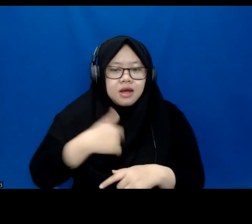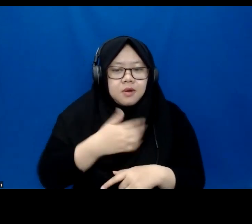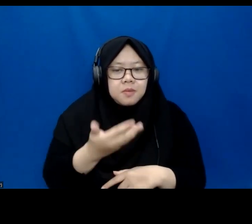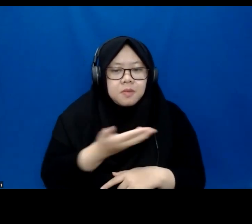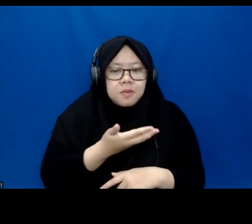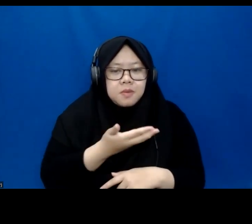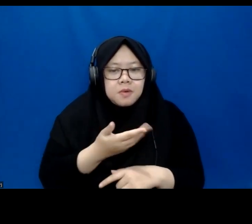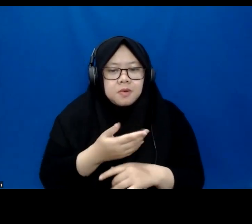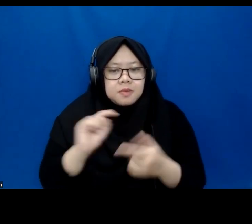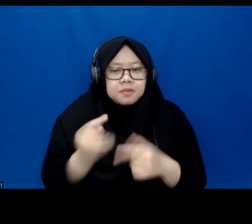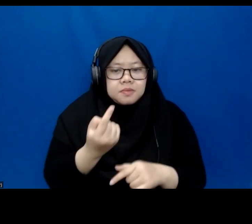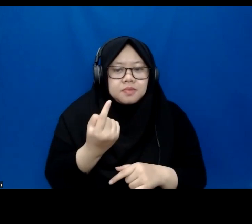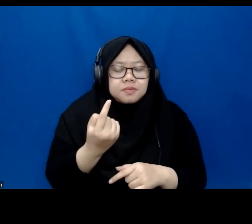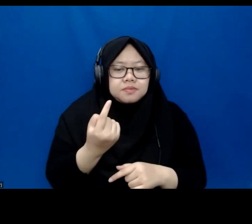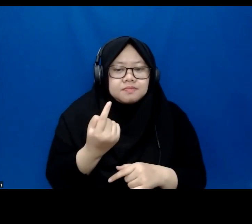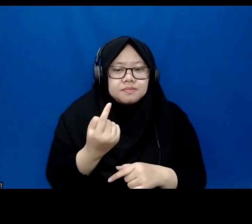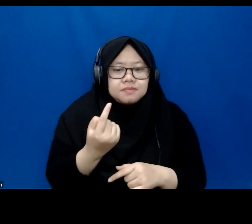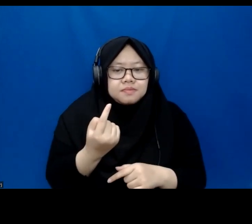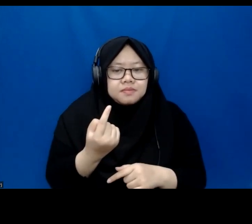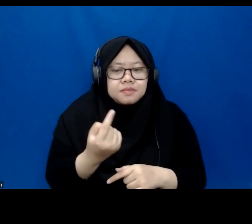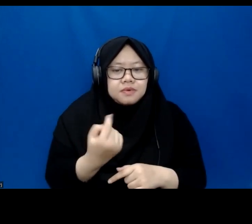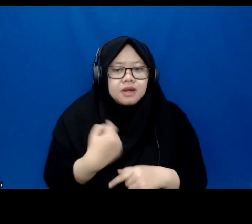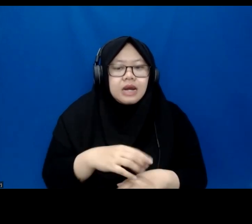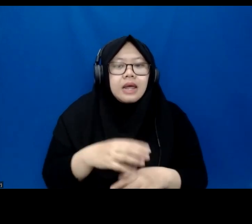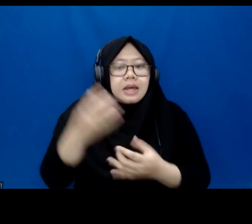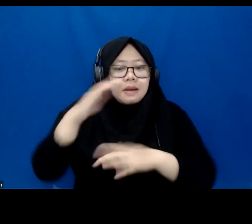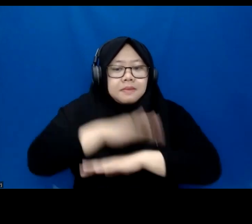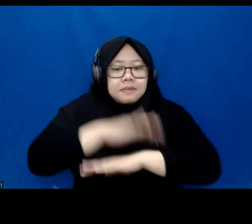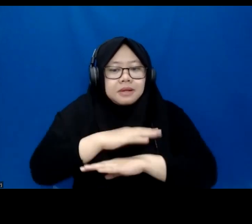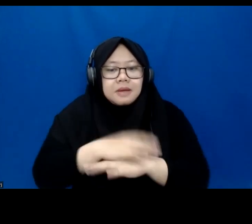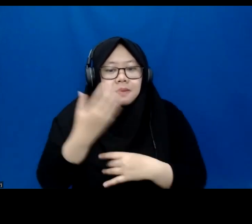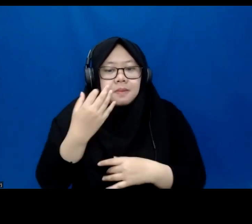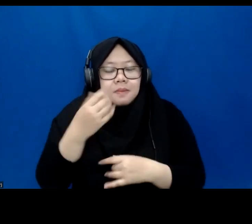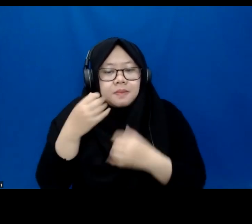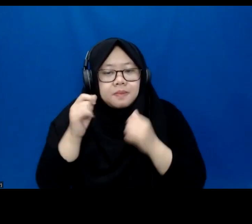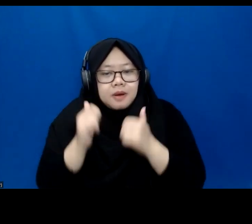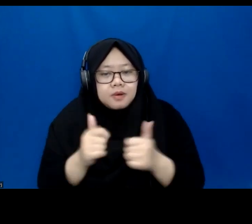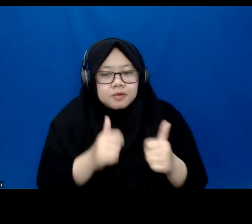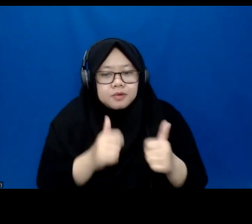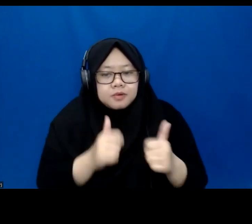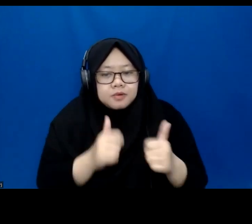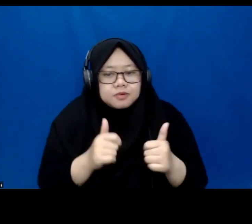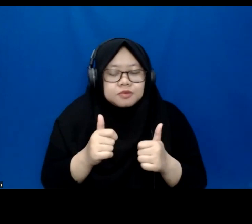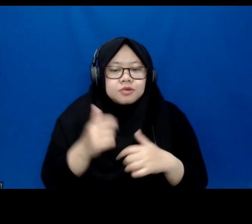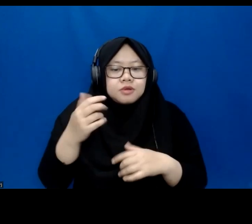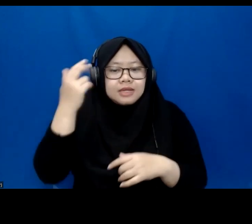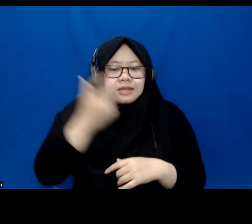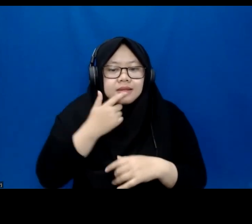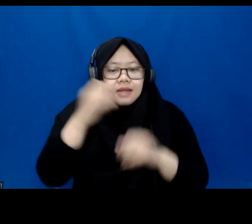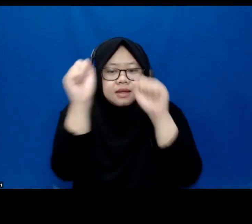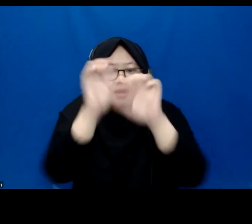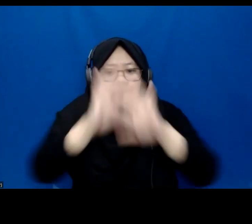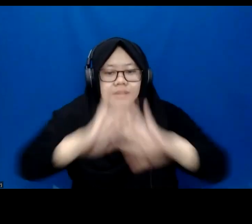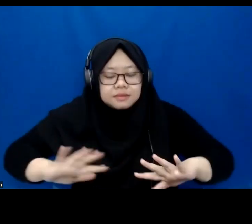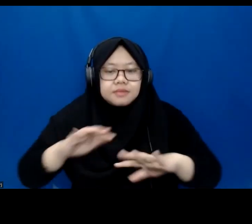by saying that there is good news in the ASEAN space and that good news that we've talked about is that all of the